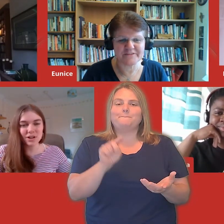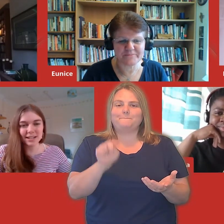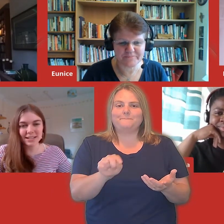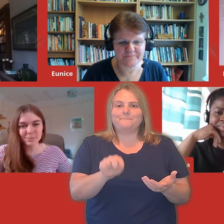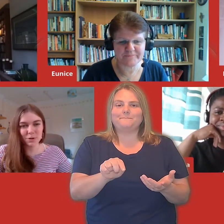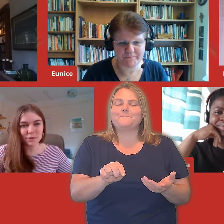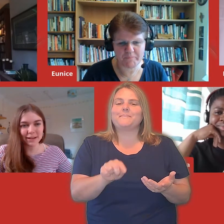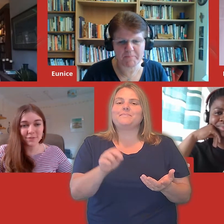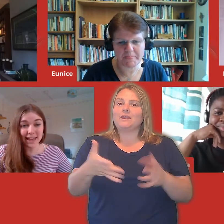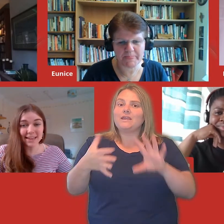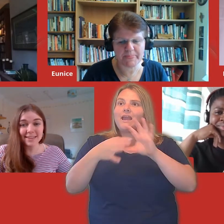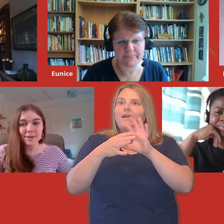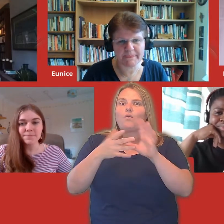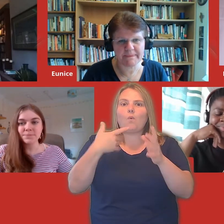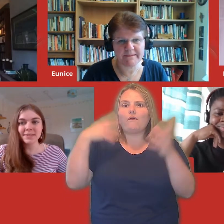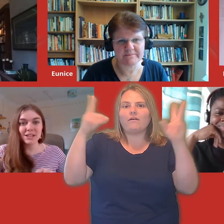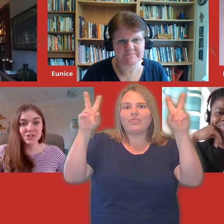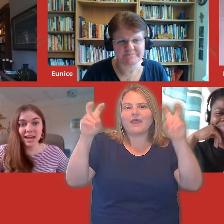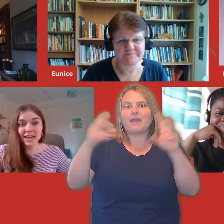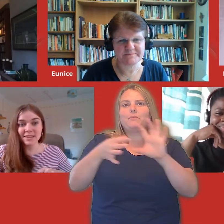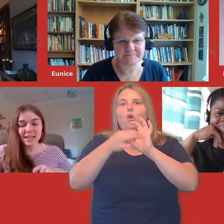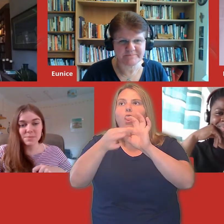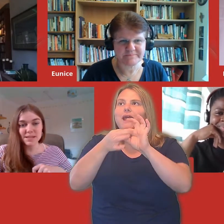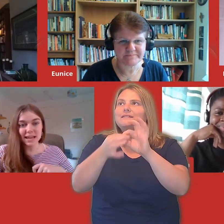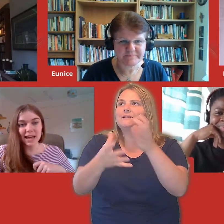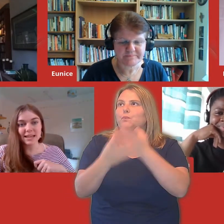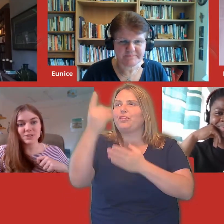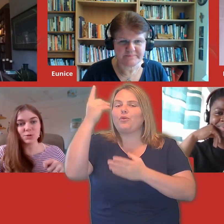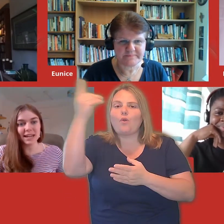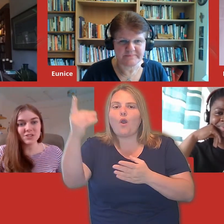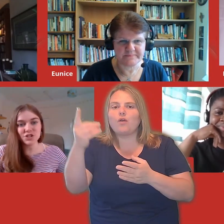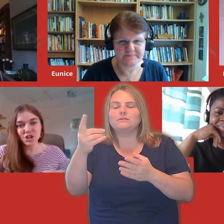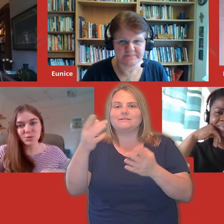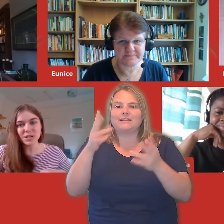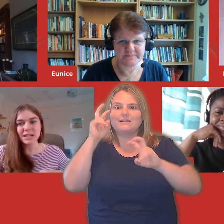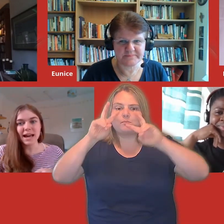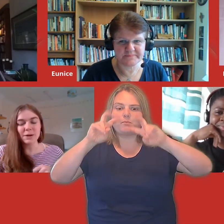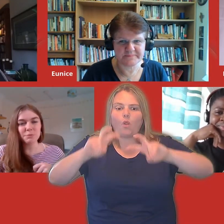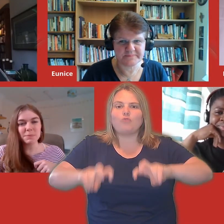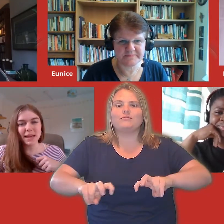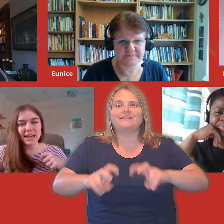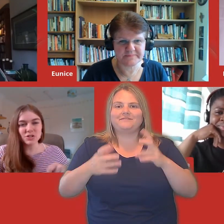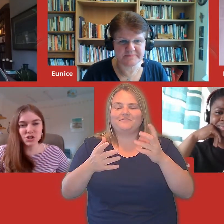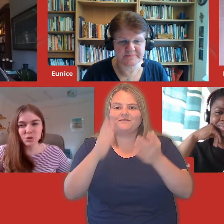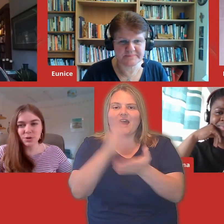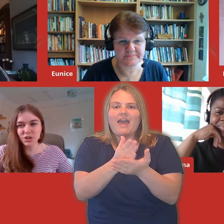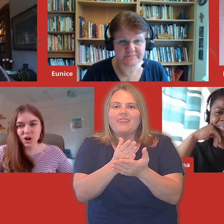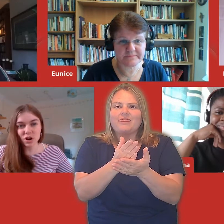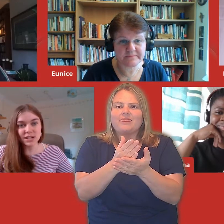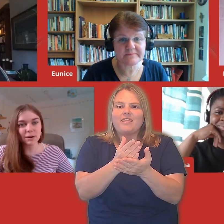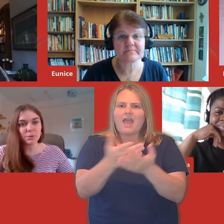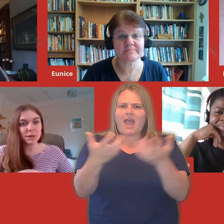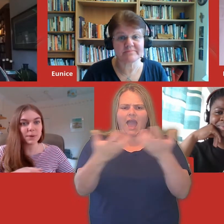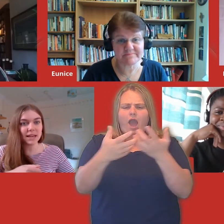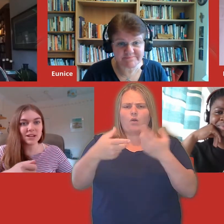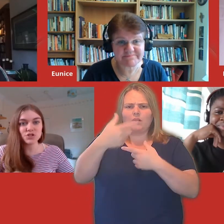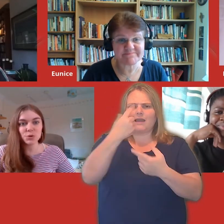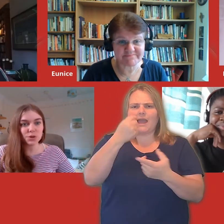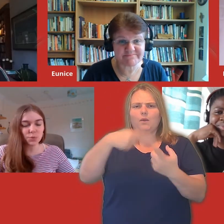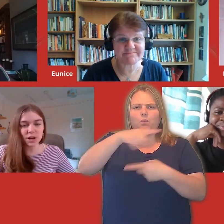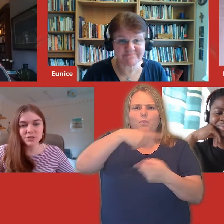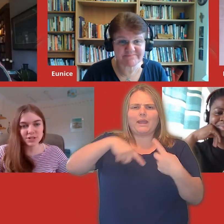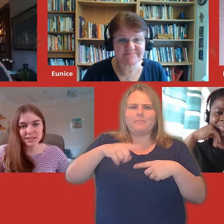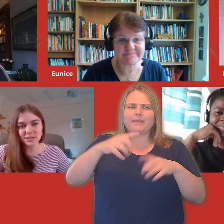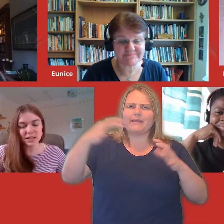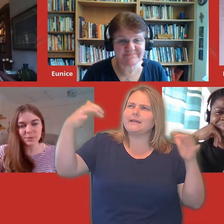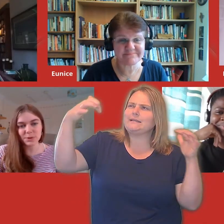with God and exploring faith. This year, the theme is called In Tune. How can we be in tune with God? How can we be in